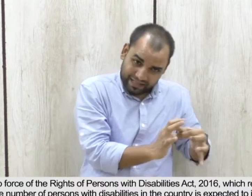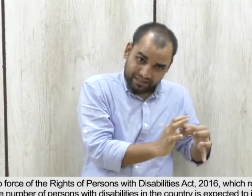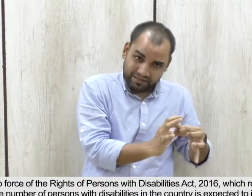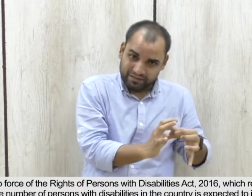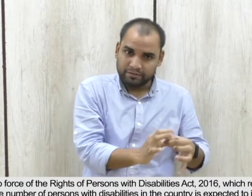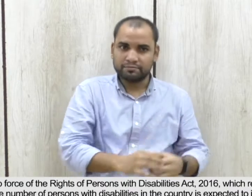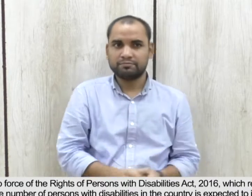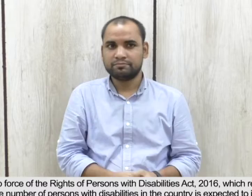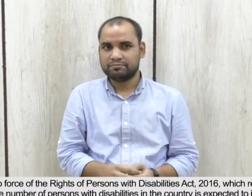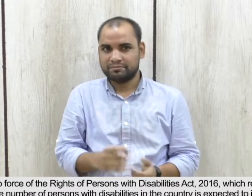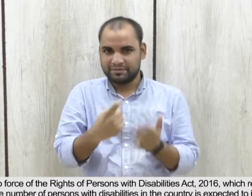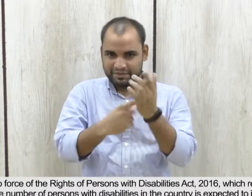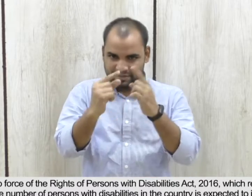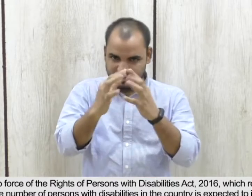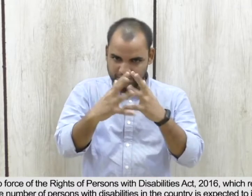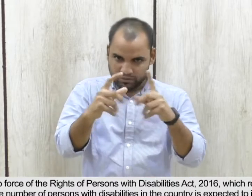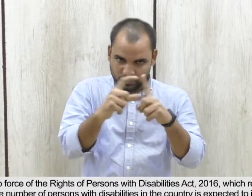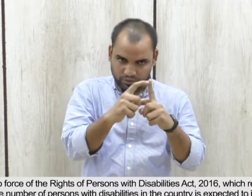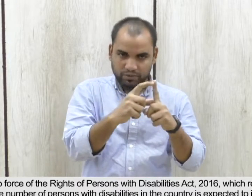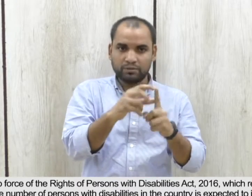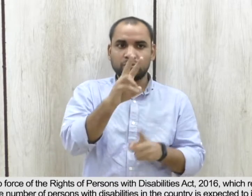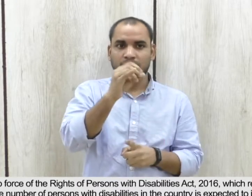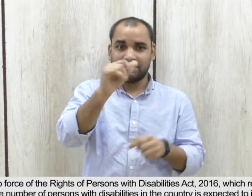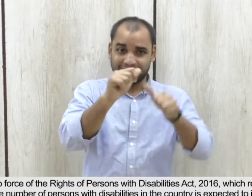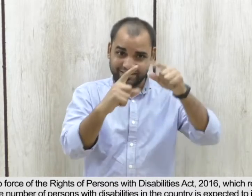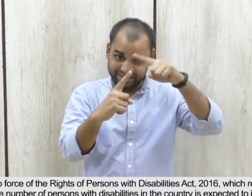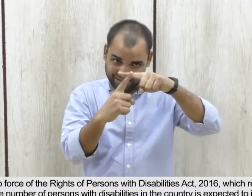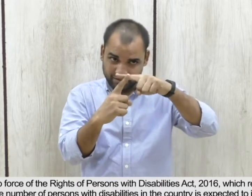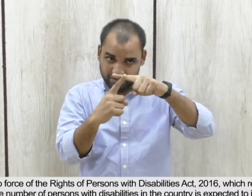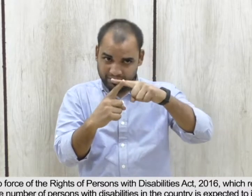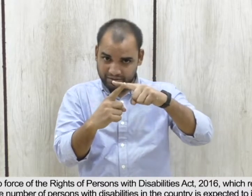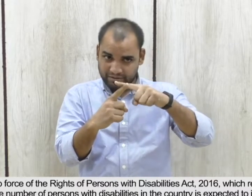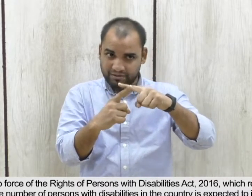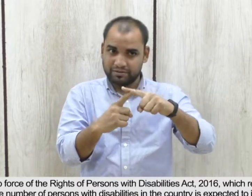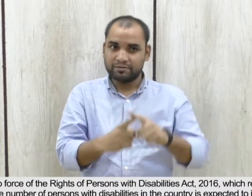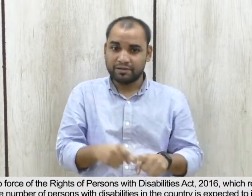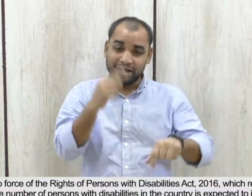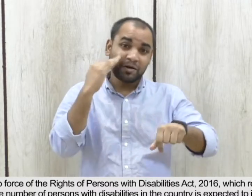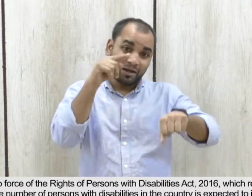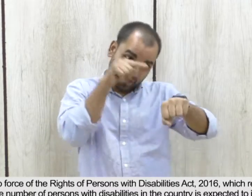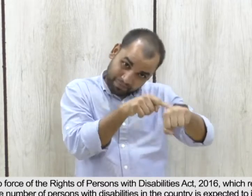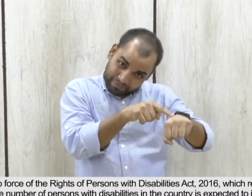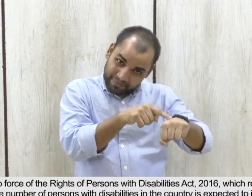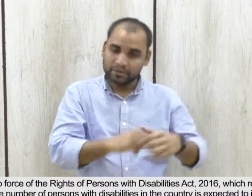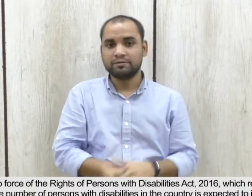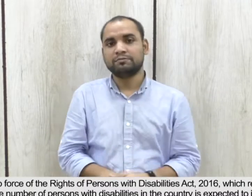With the coming into force of the Rights of Persons with Disabilities Act 2016.